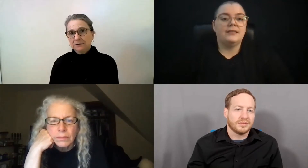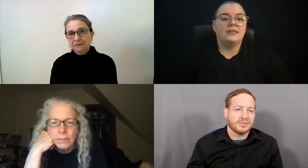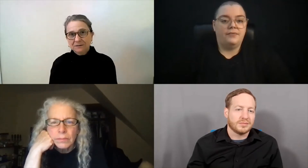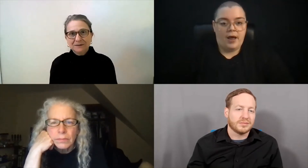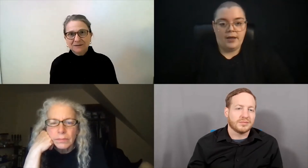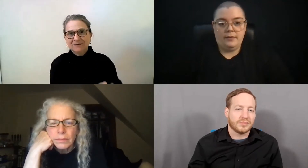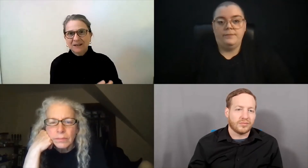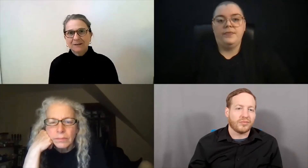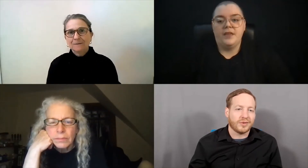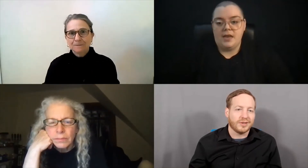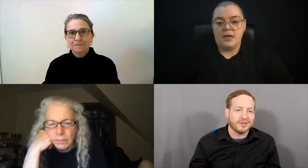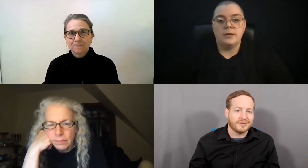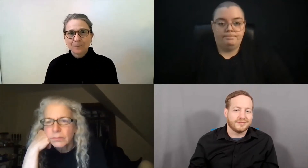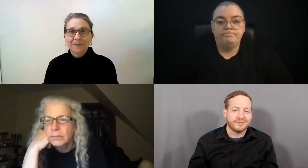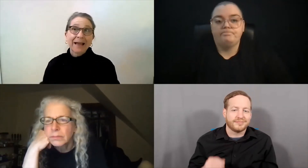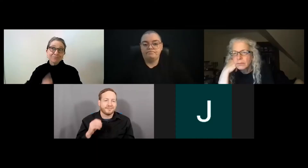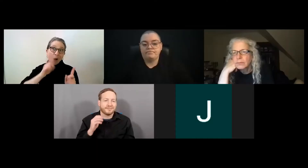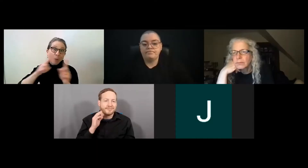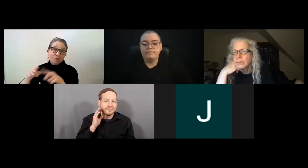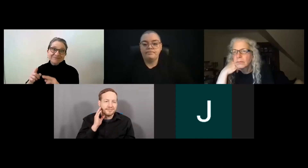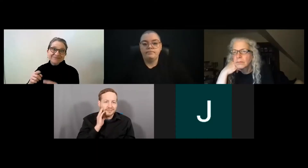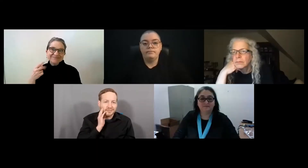justify the need?